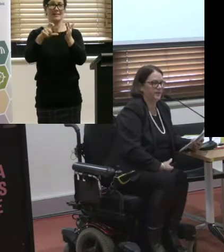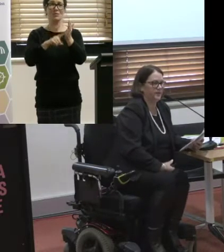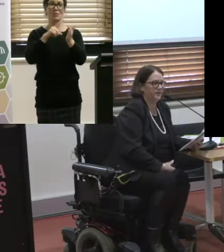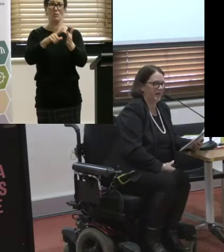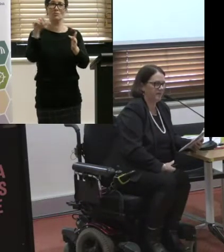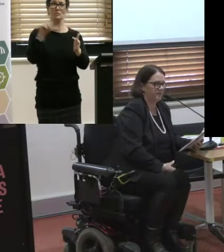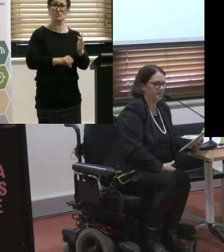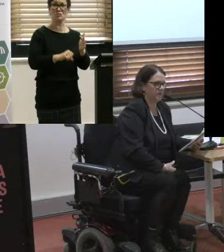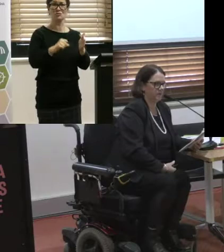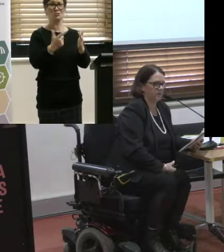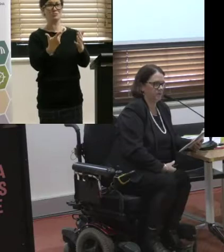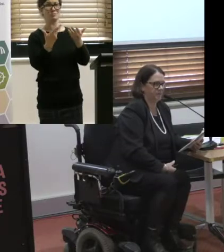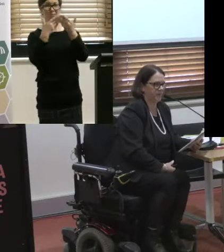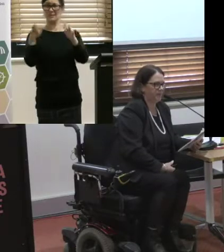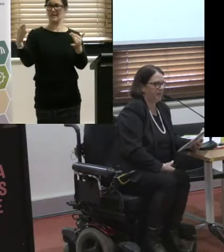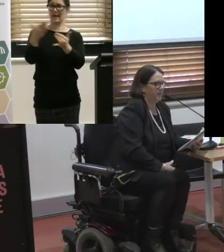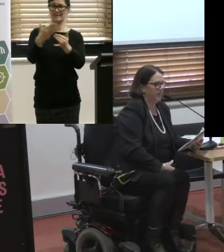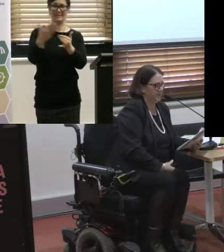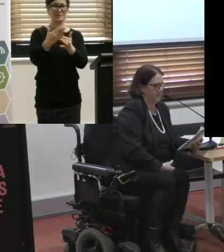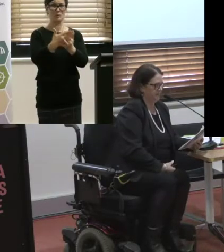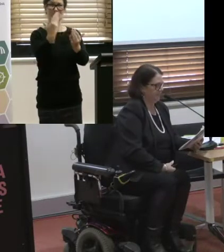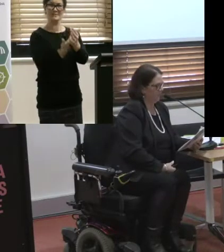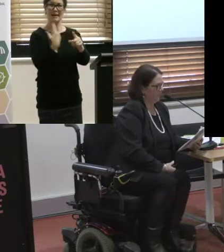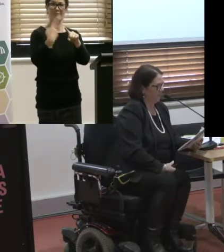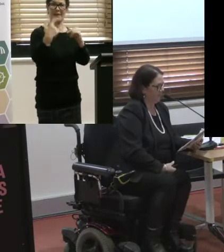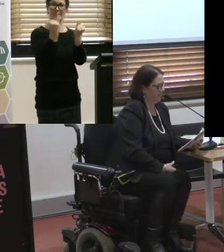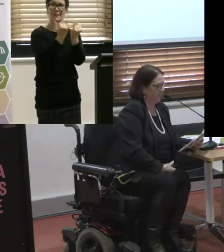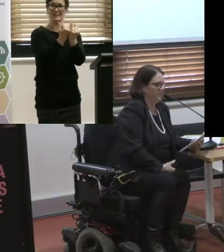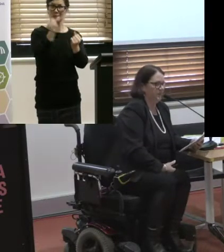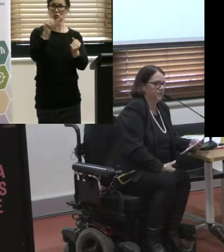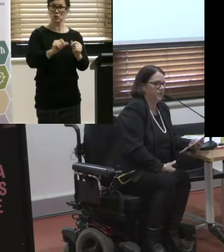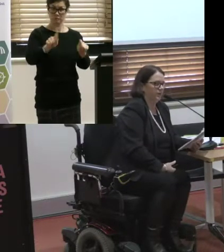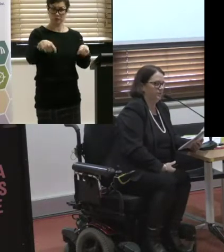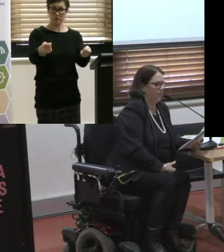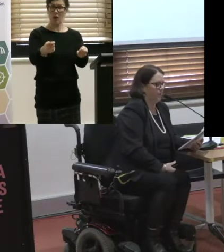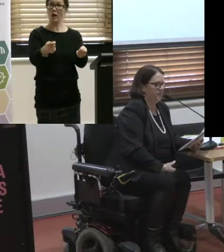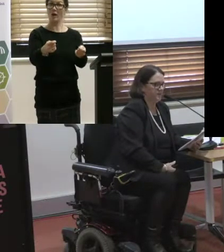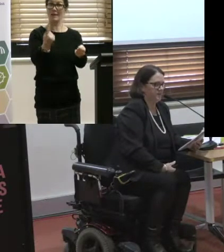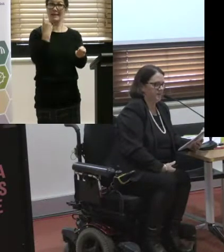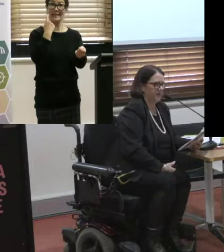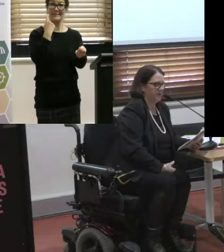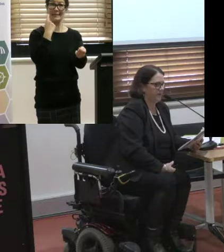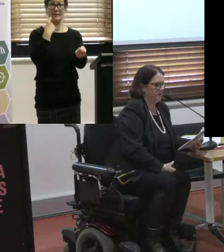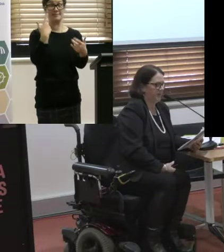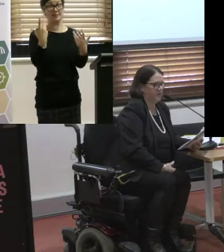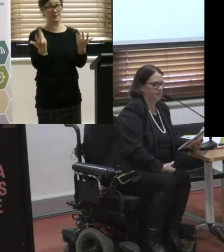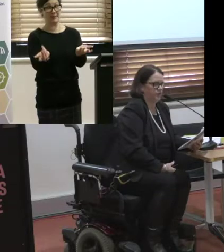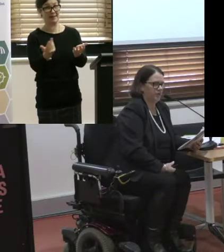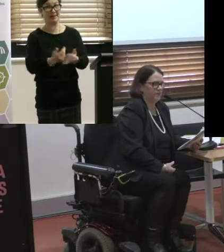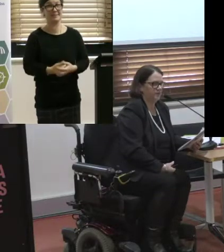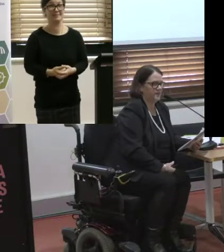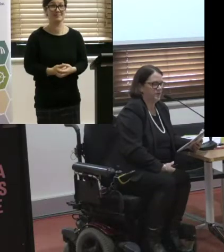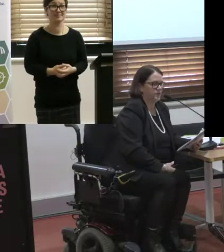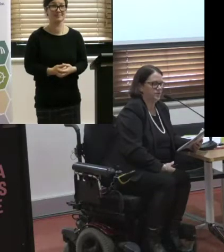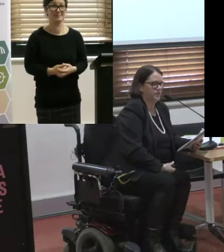Should be able to deliver that? No problem. Yes. There we go. But I couldn't agree more that we don't... One part of a